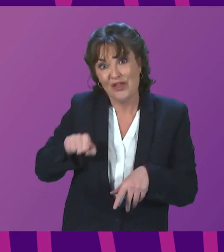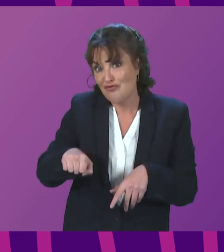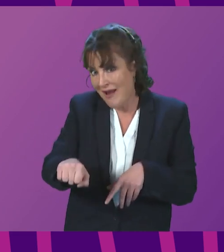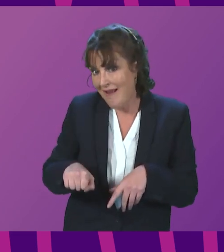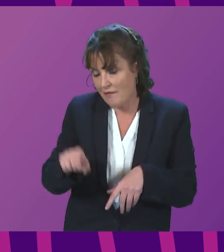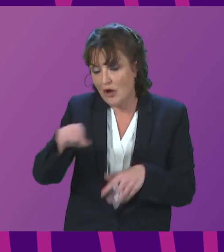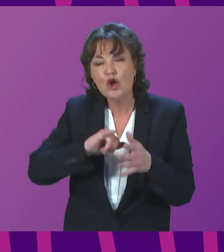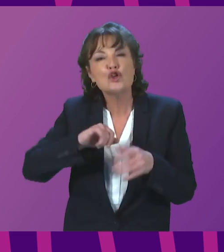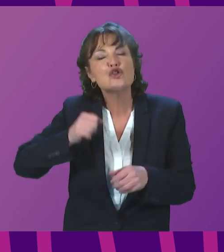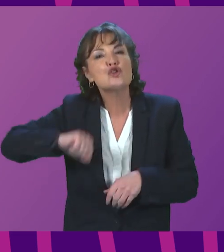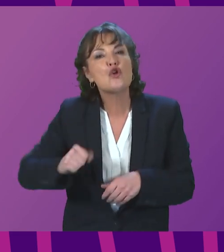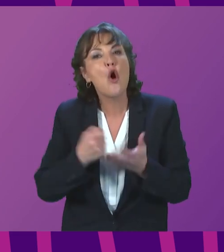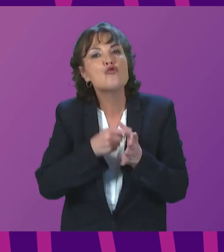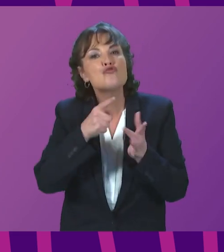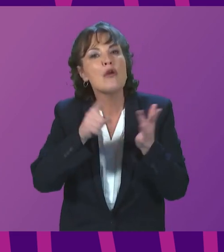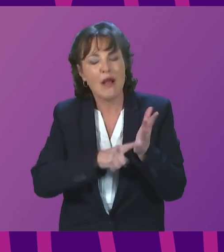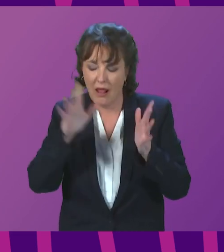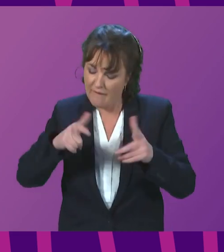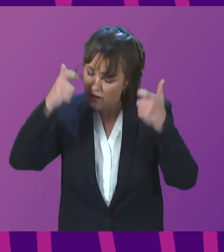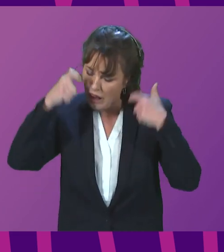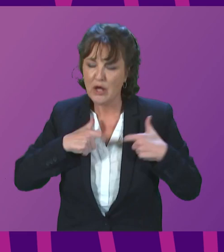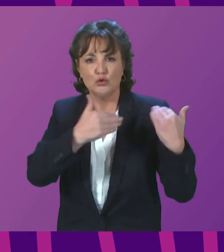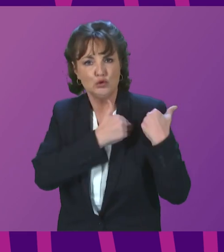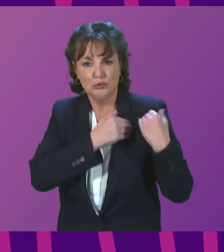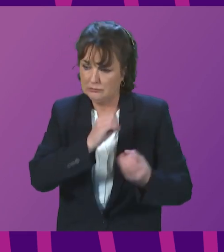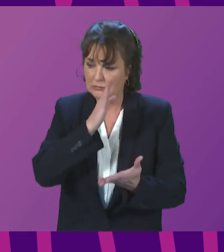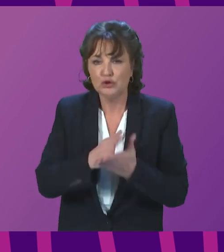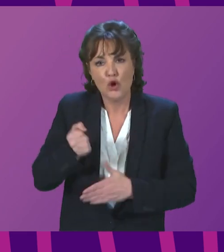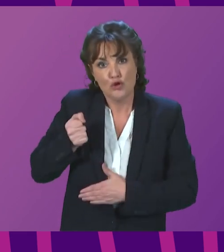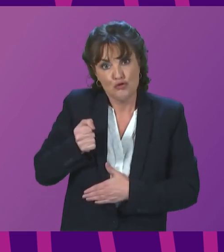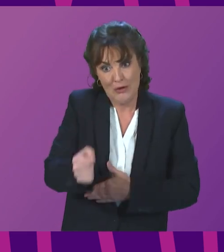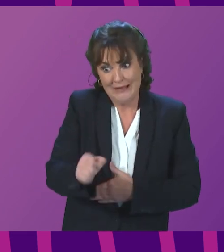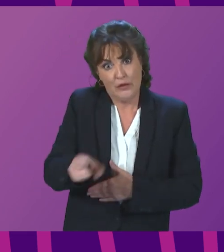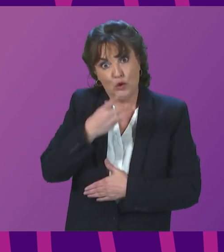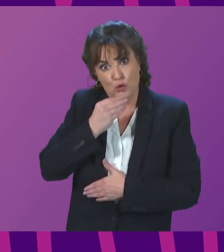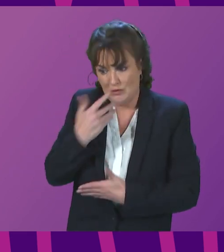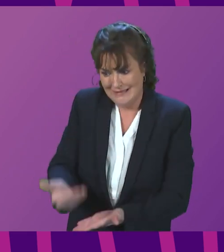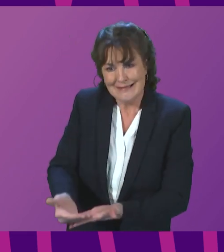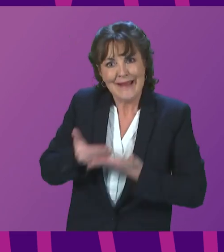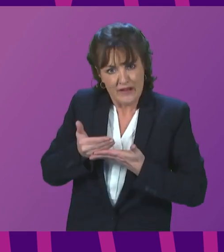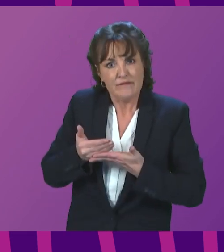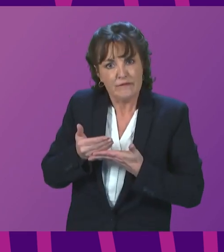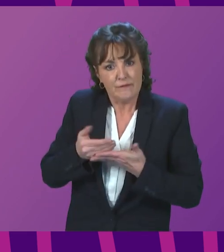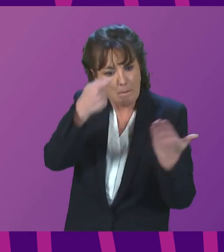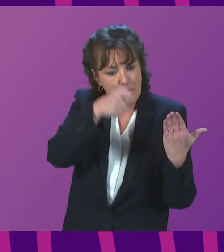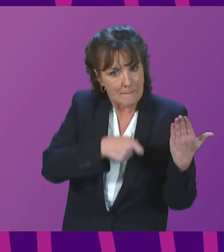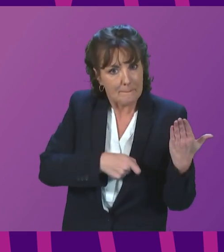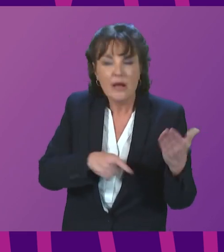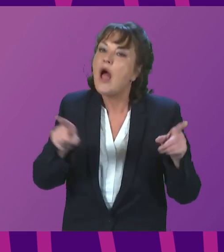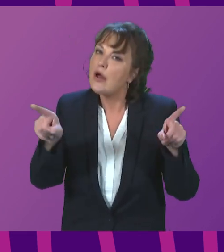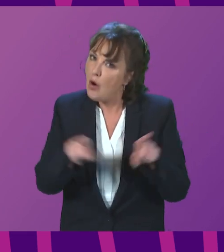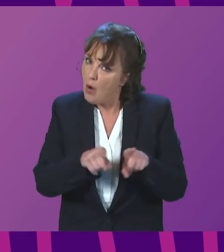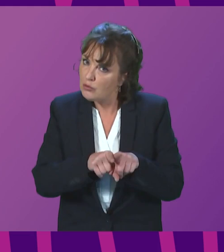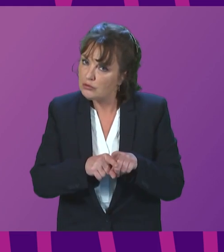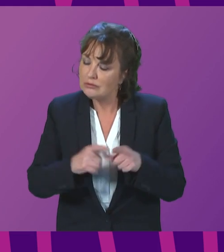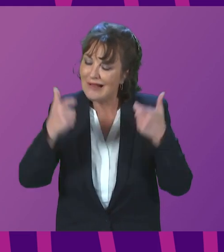Scott Rail, has the statutory duty to ensure that the trains they operate are safe and of course it is the statutory duty of